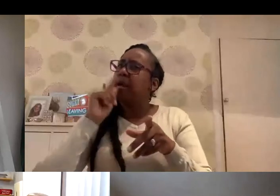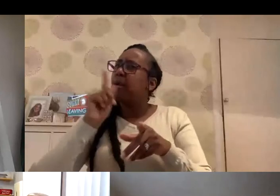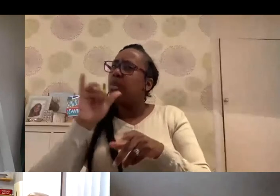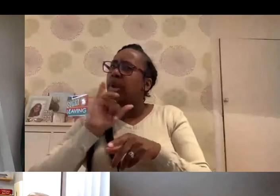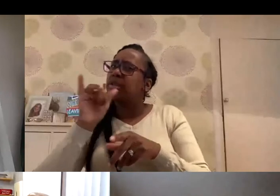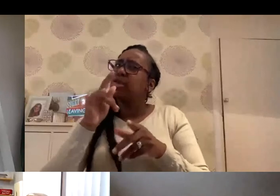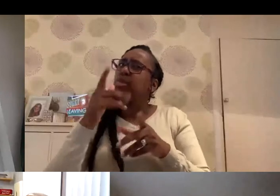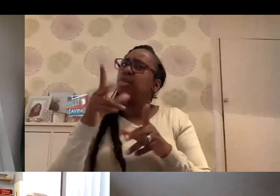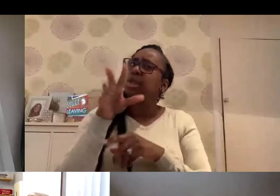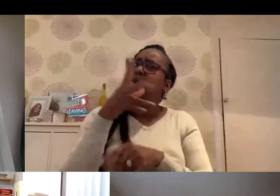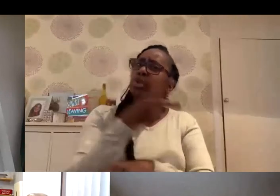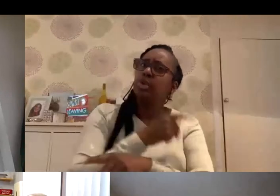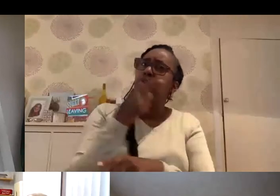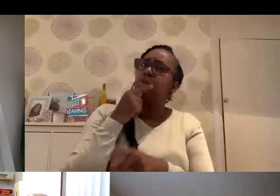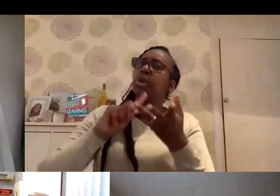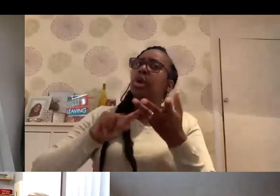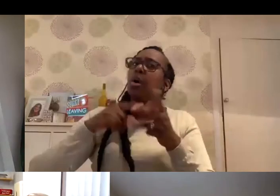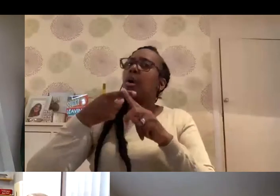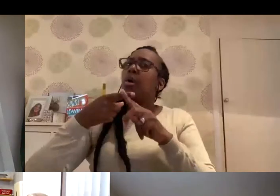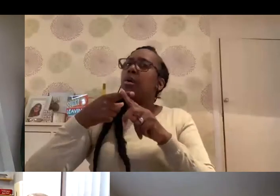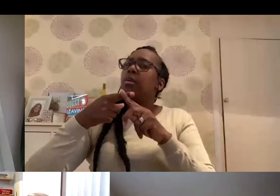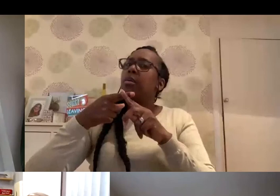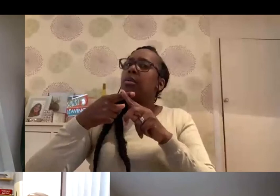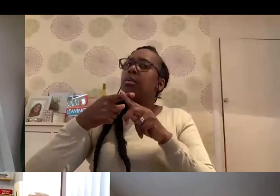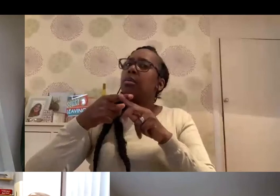choosing whether to go for the Oxford or the Pfizer vaccine?